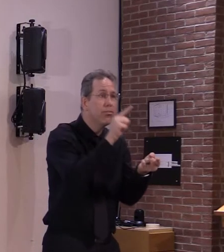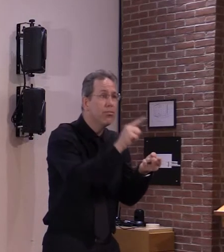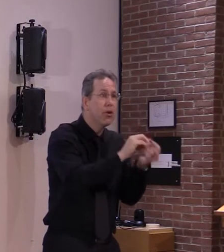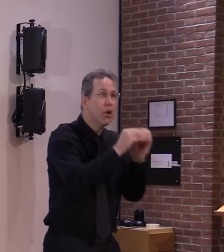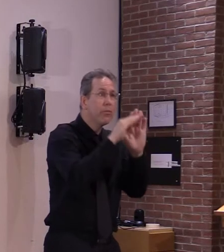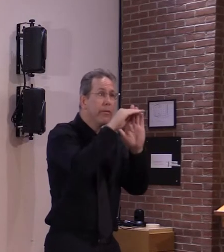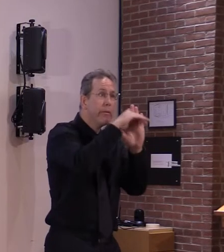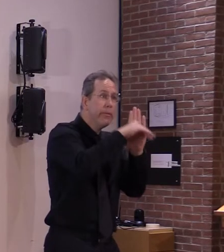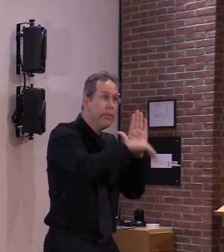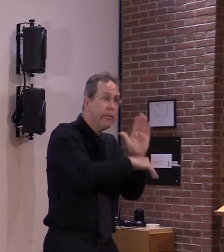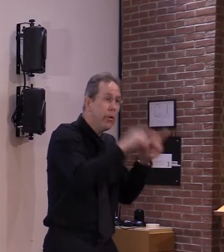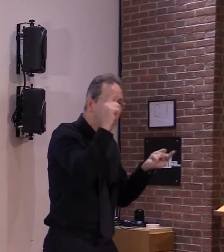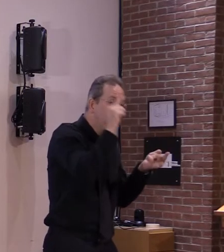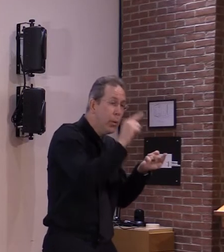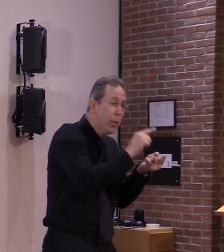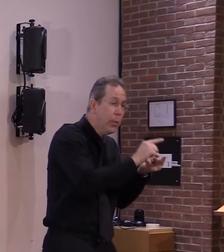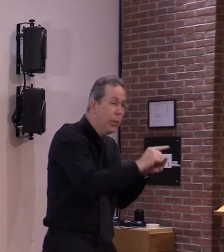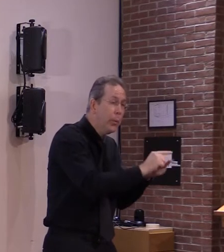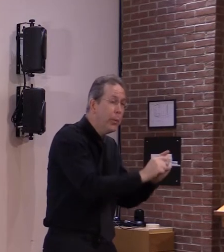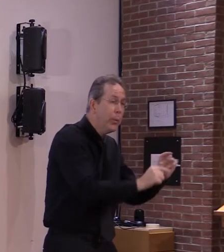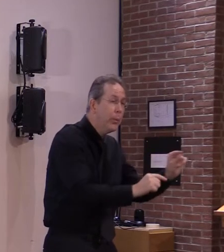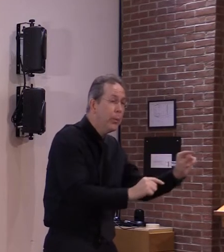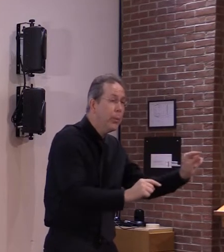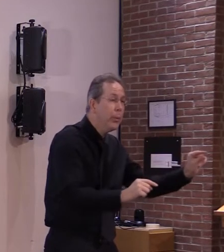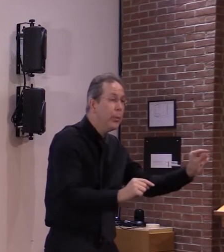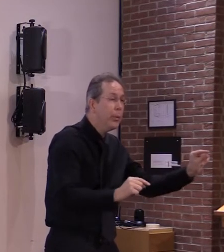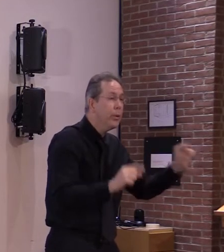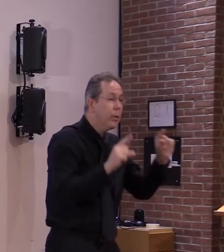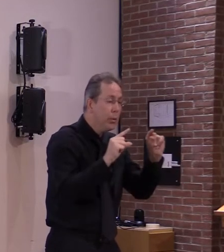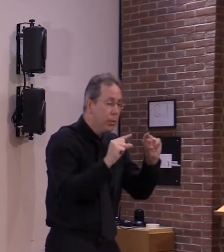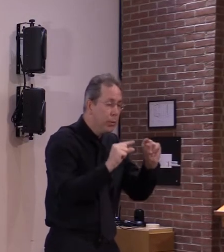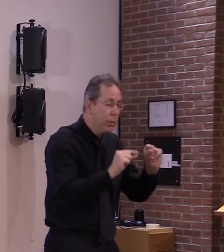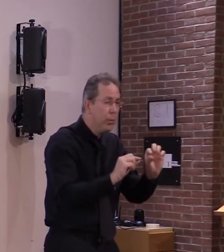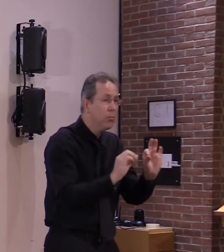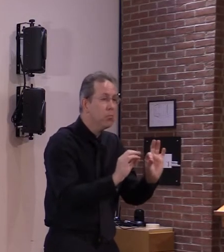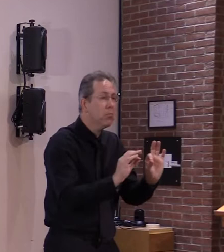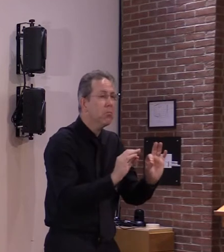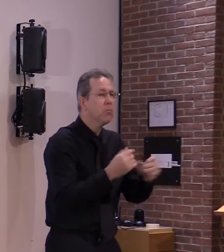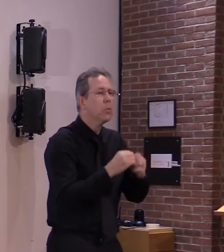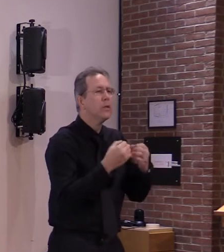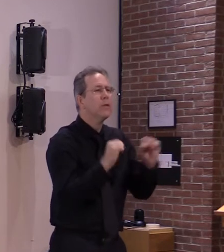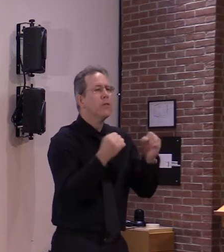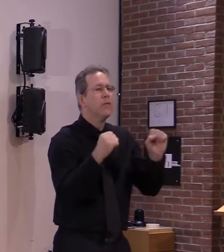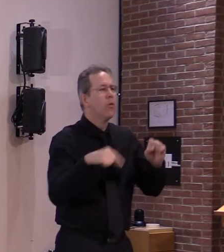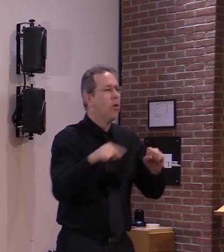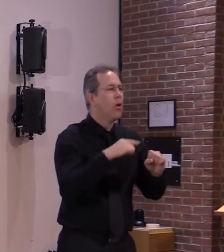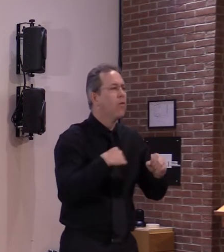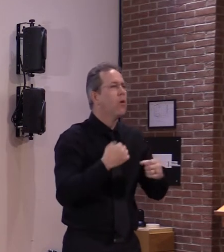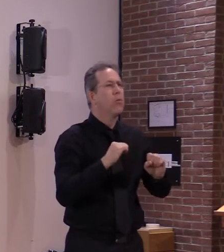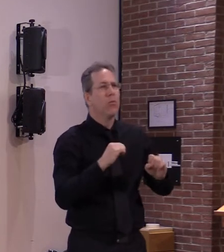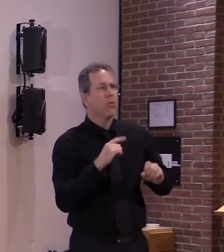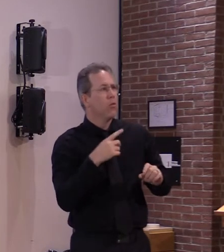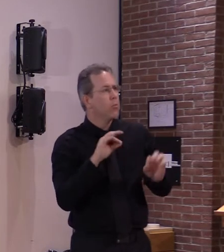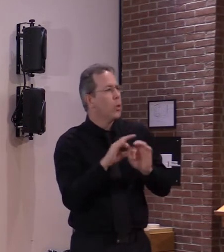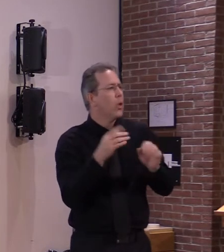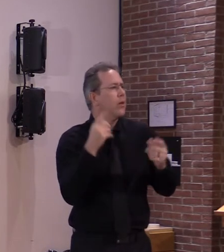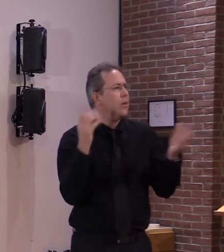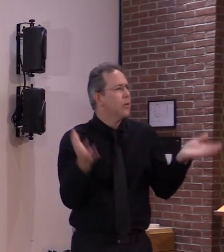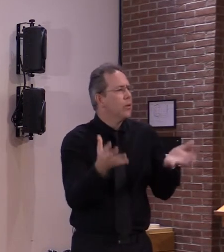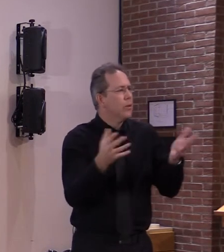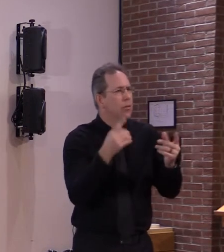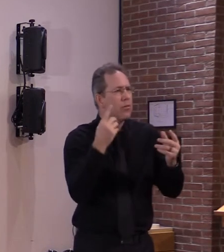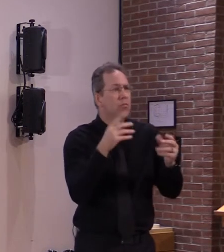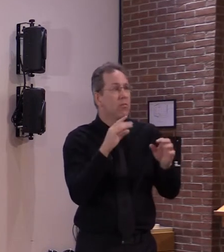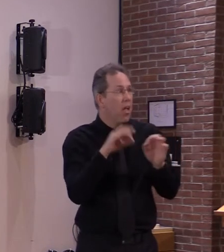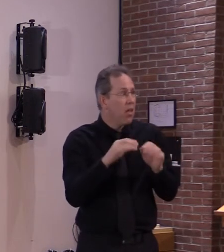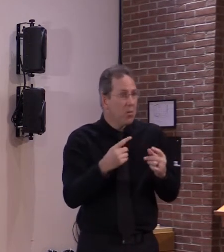uh and we will see ourselves coming out of the pandemic that is that is sort of the vision everybody has for the what